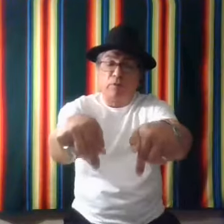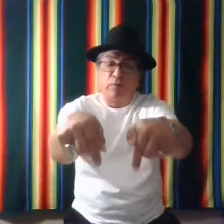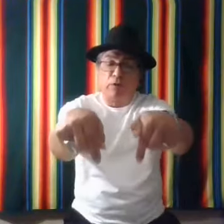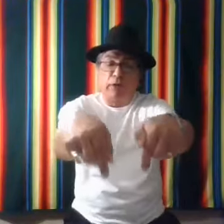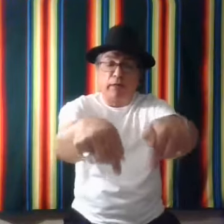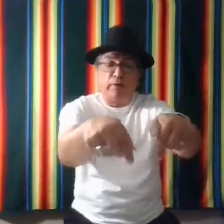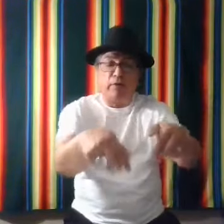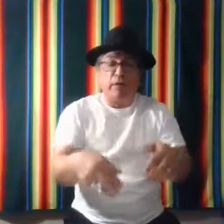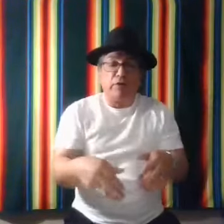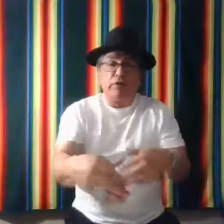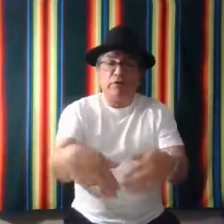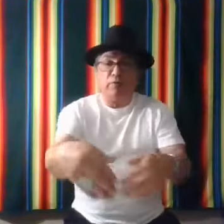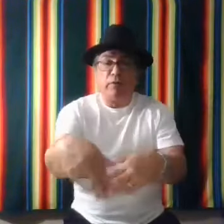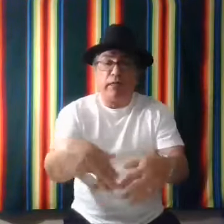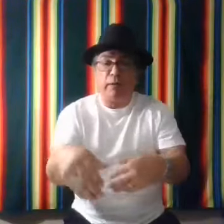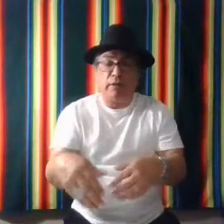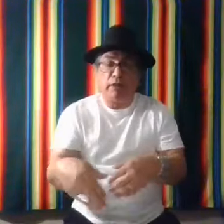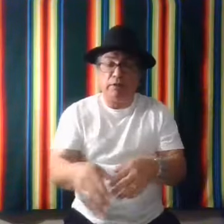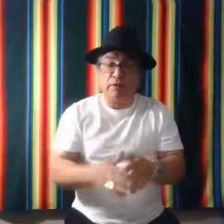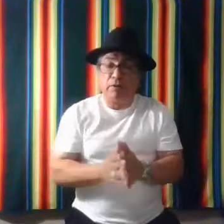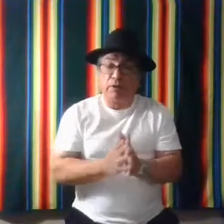Put it out here. It's hard to show depth and distance on here.